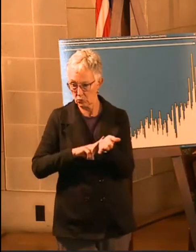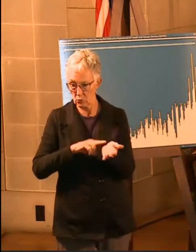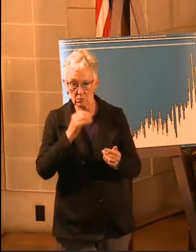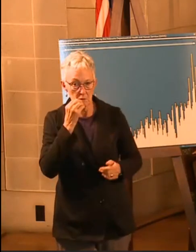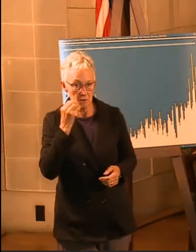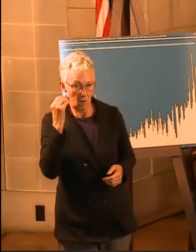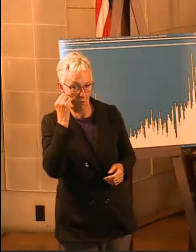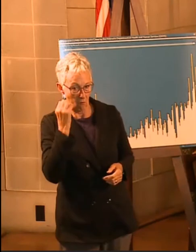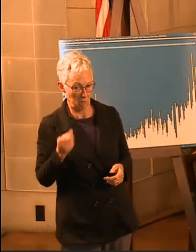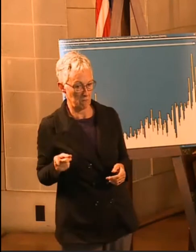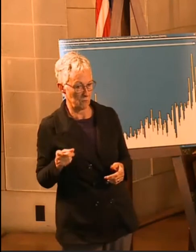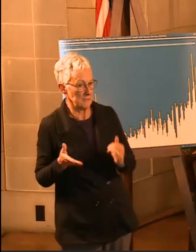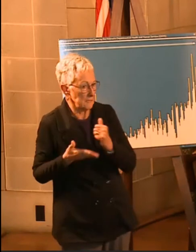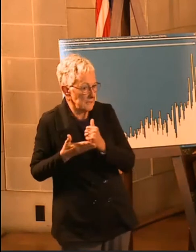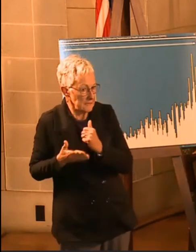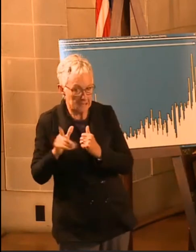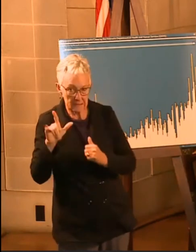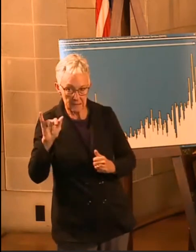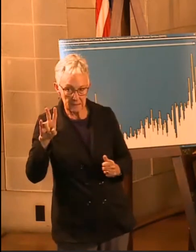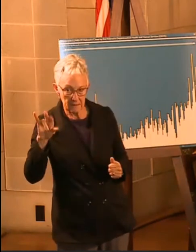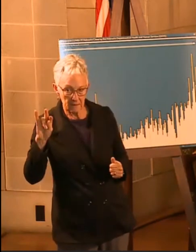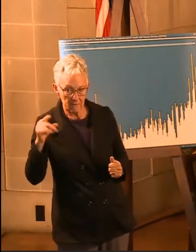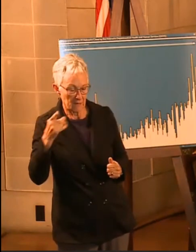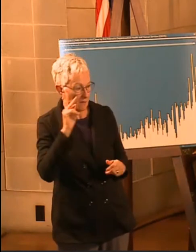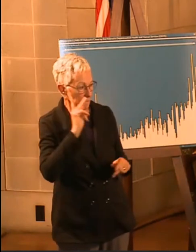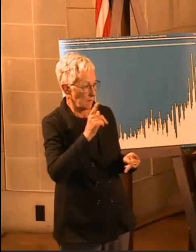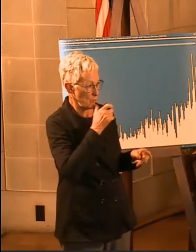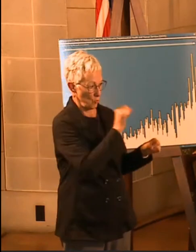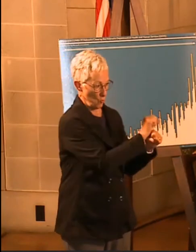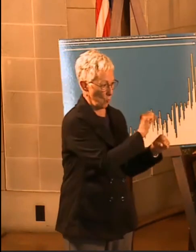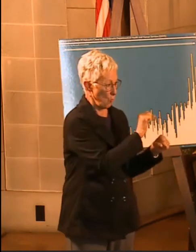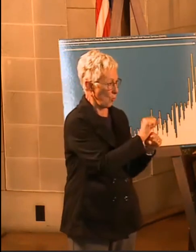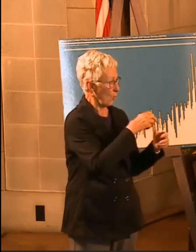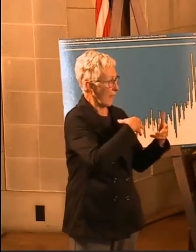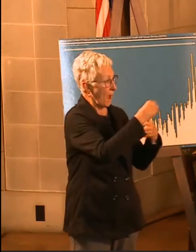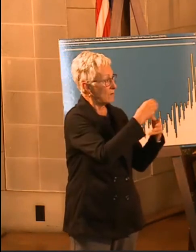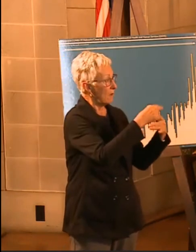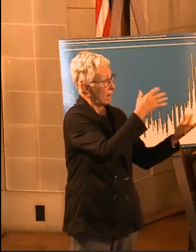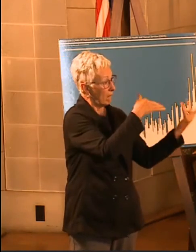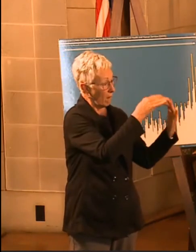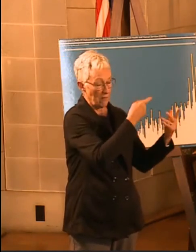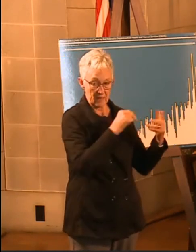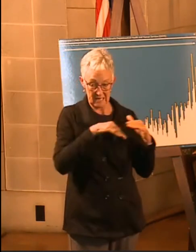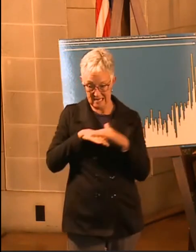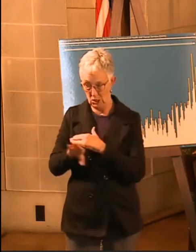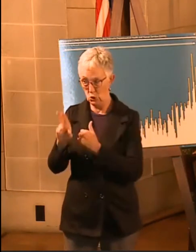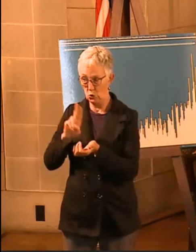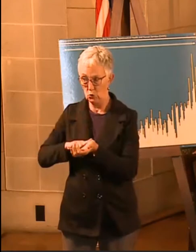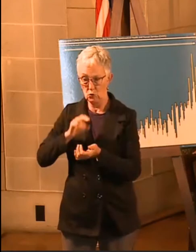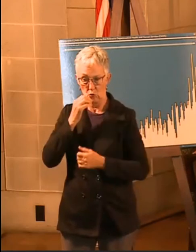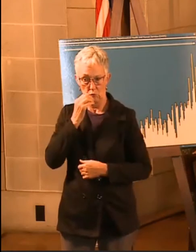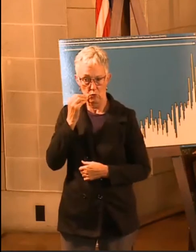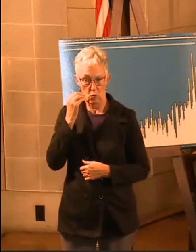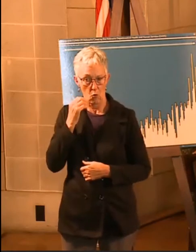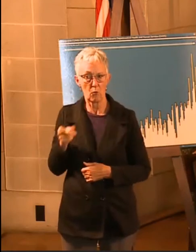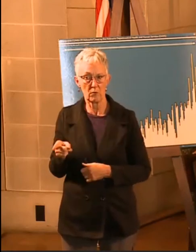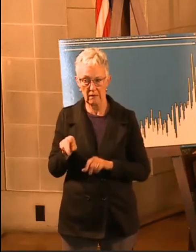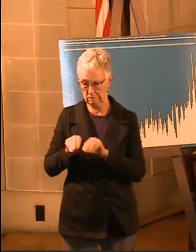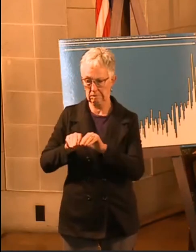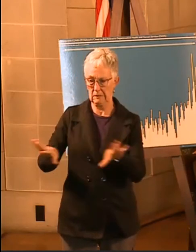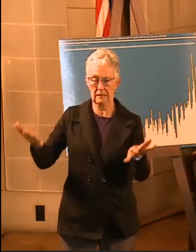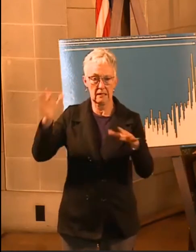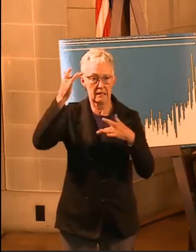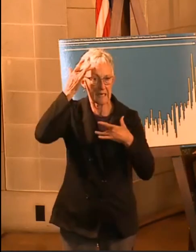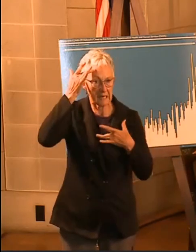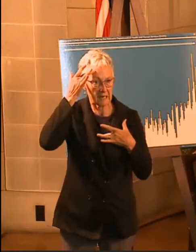facilities, if they're out in the public and they pick up the virus, then that's going to impact the ability of folks who have loved ones in those facilities to go